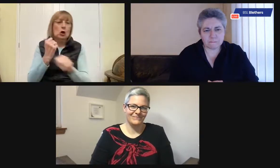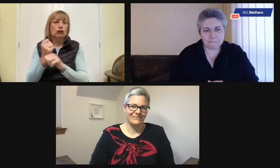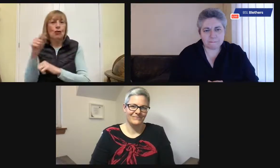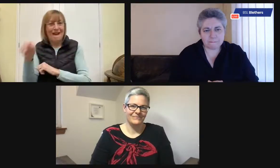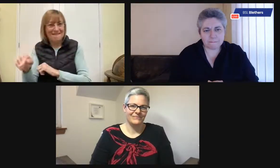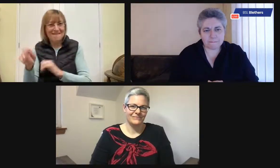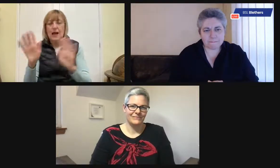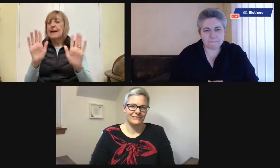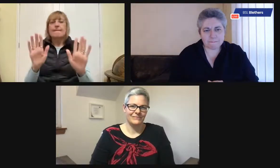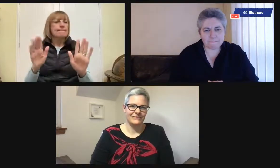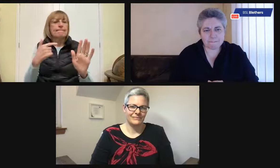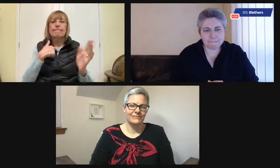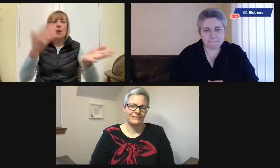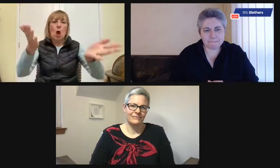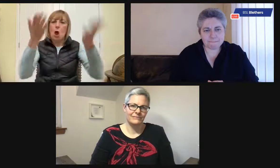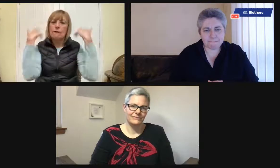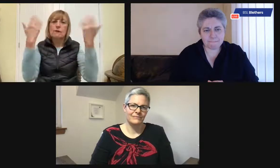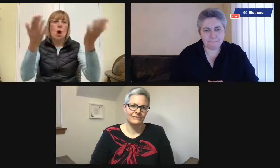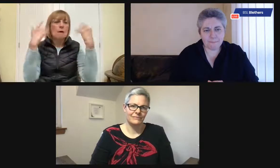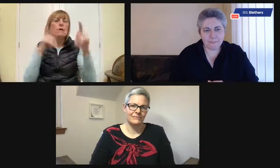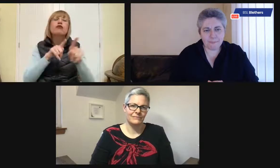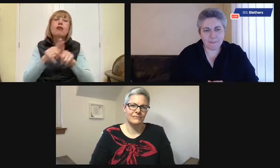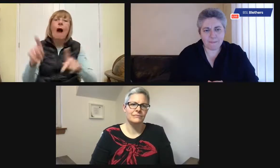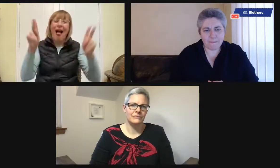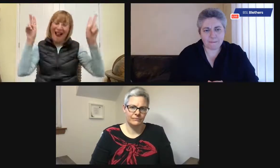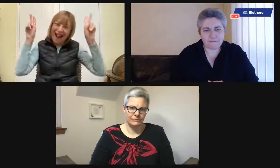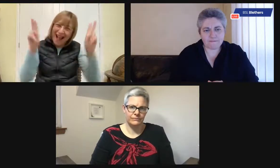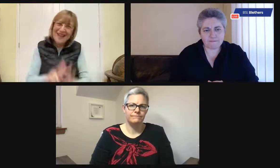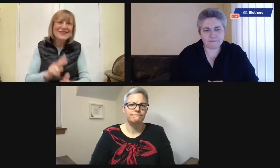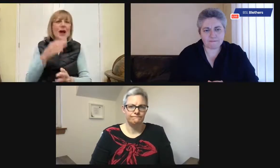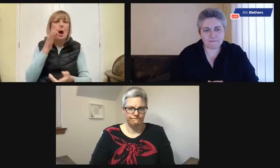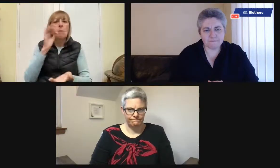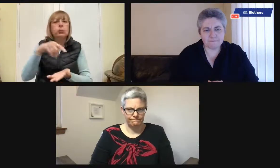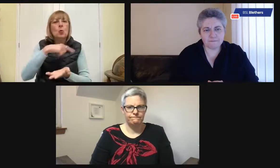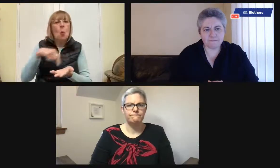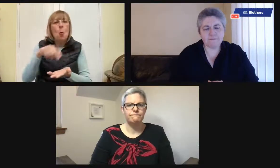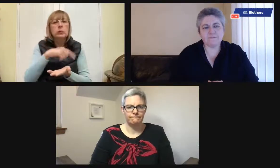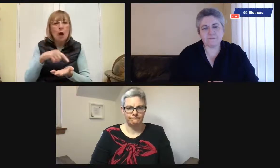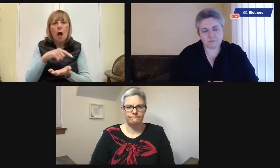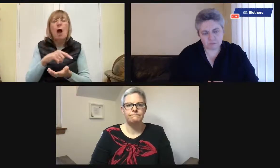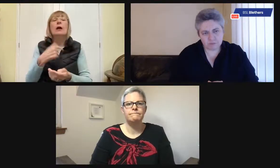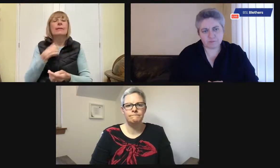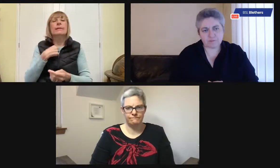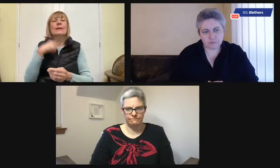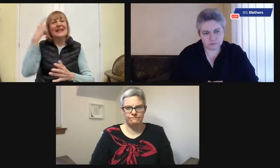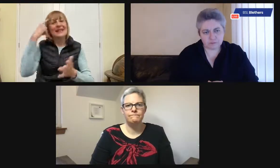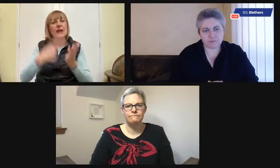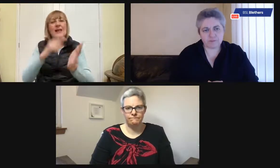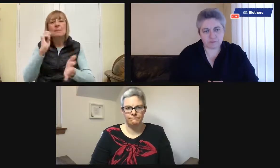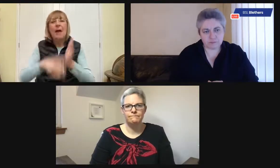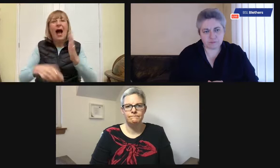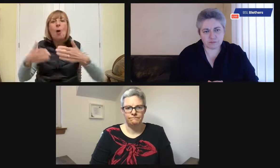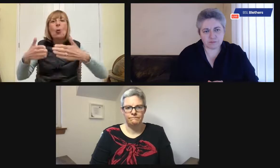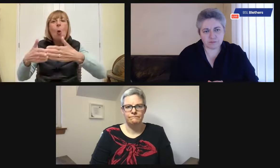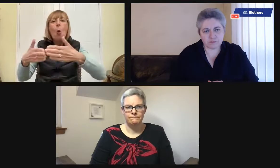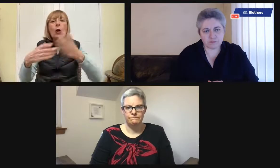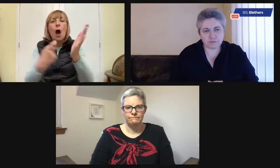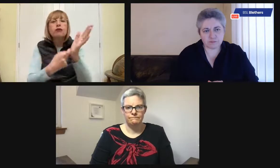But when my mother passed away and I was looking after Jeff, I had to take those things away and really reduce the number of cups and